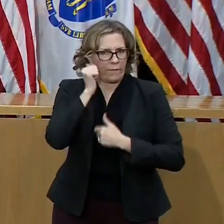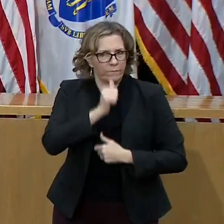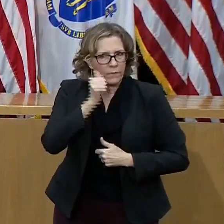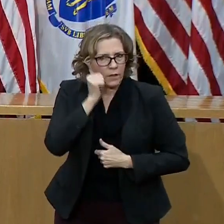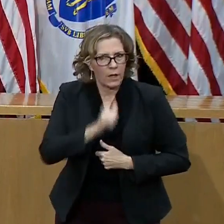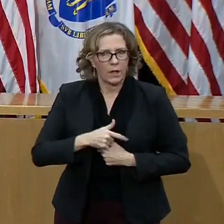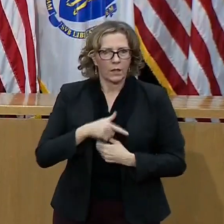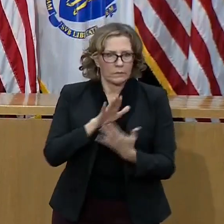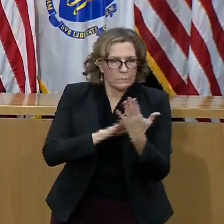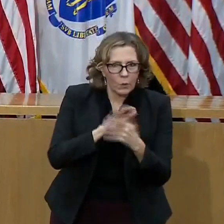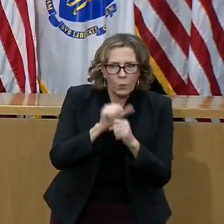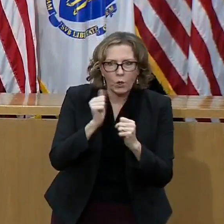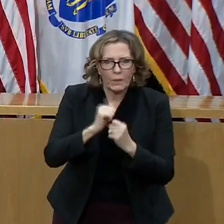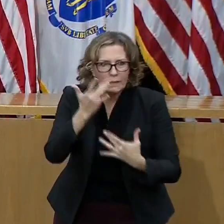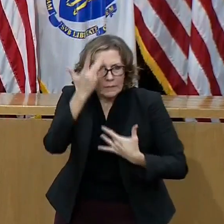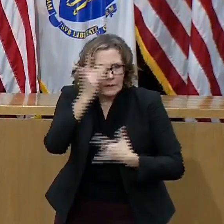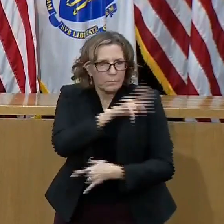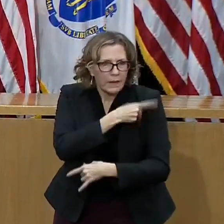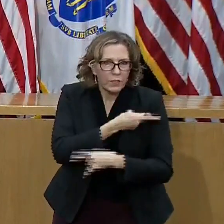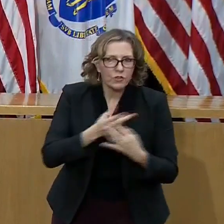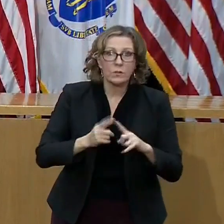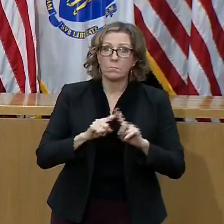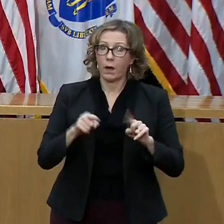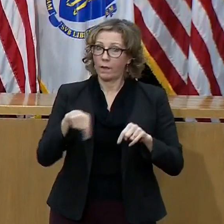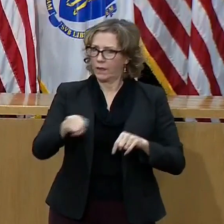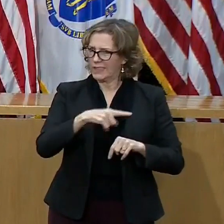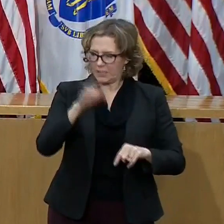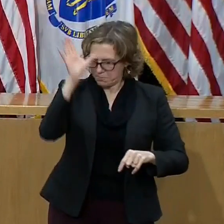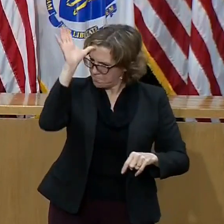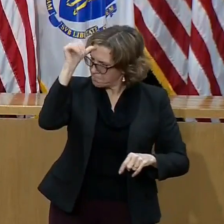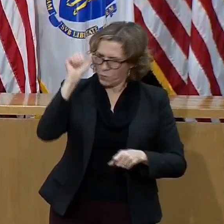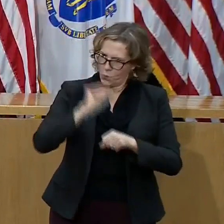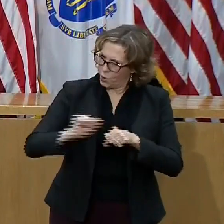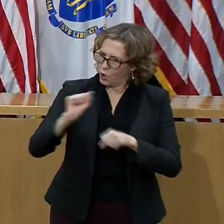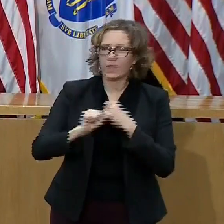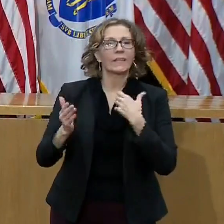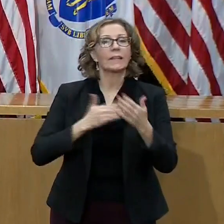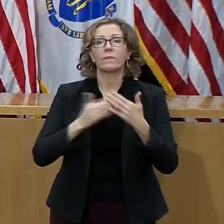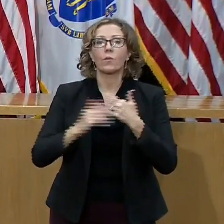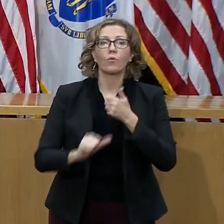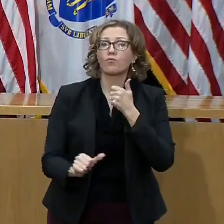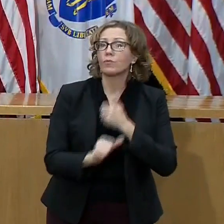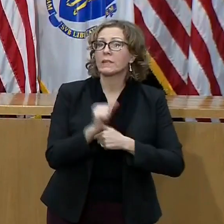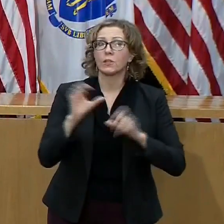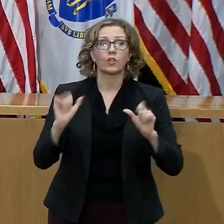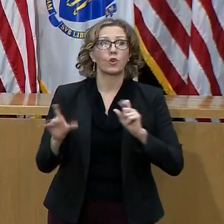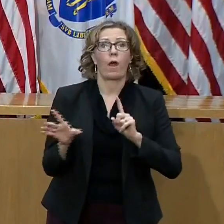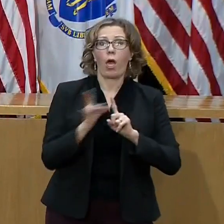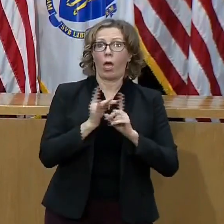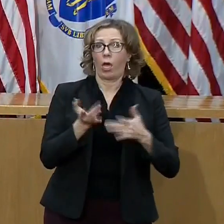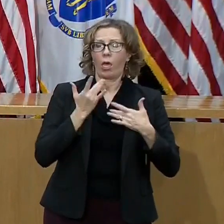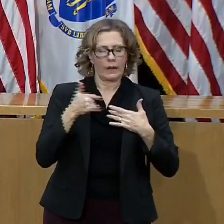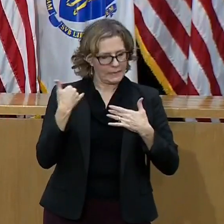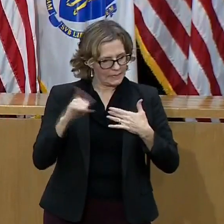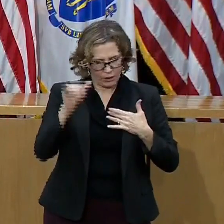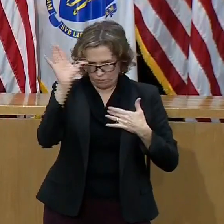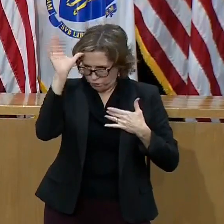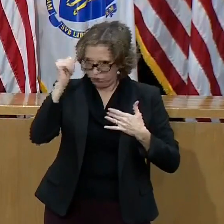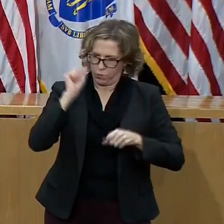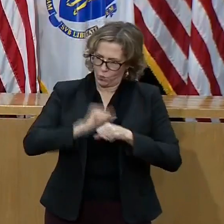And for the last 10 months, they've kept on working the front lines, protecting and caring for residents across Massachusetts.